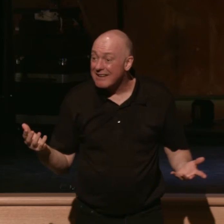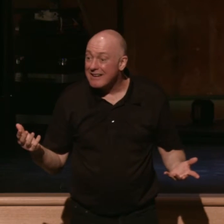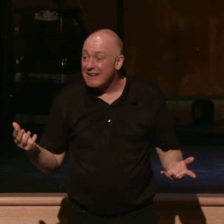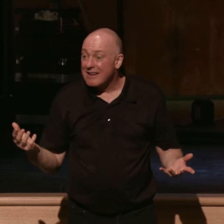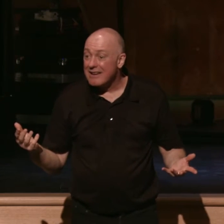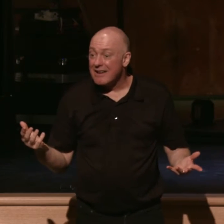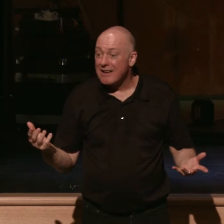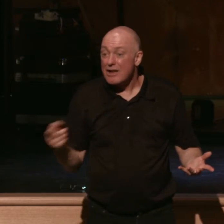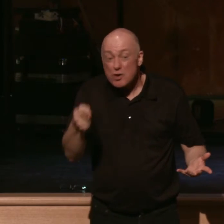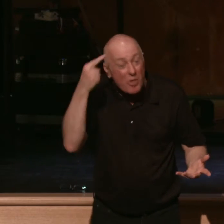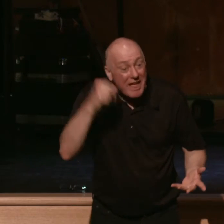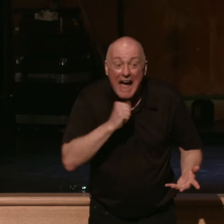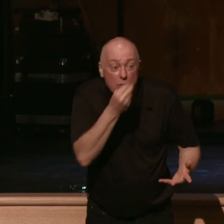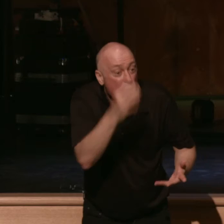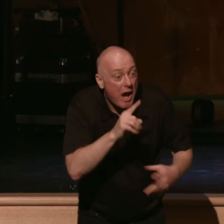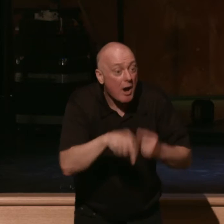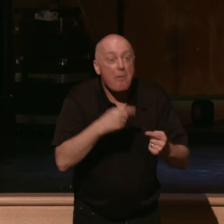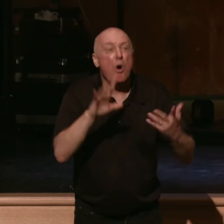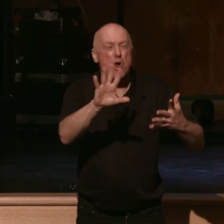You think I don't care about the hurts and the pains?